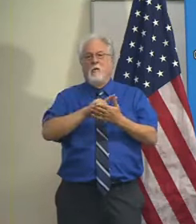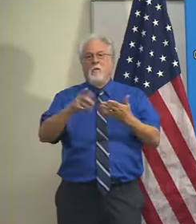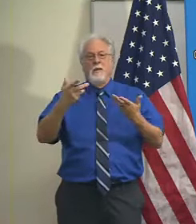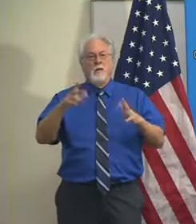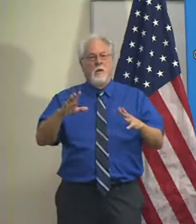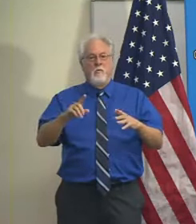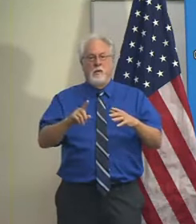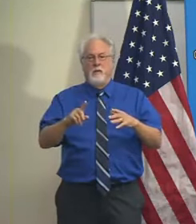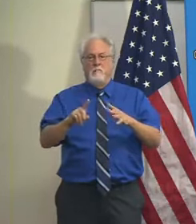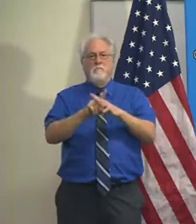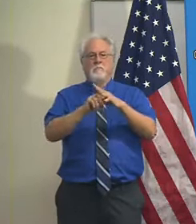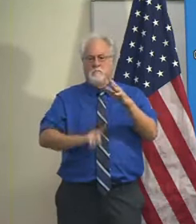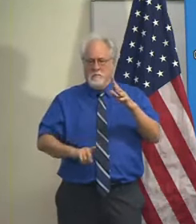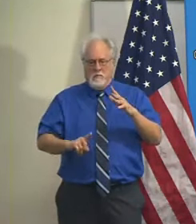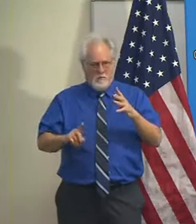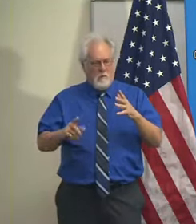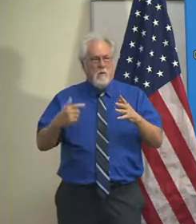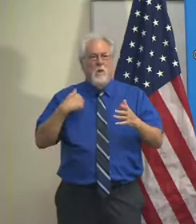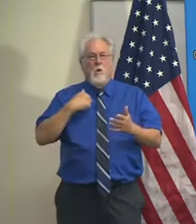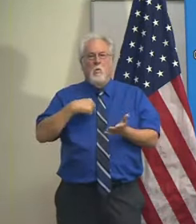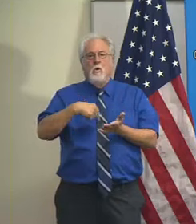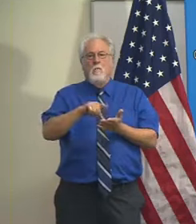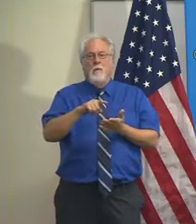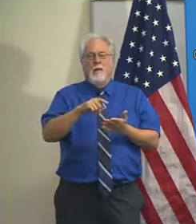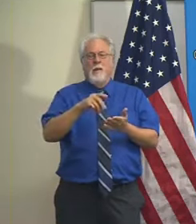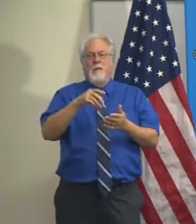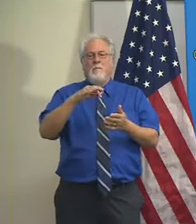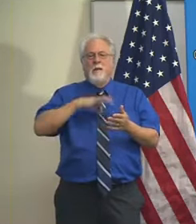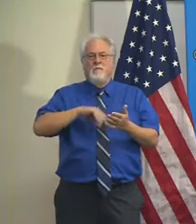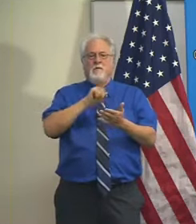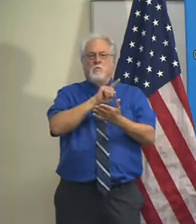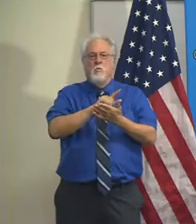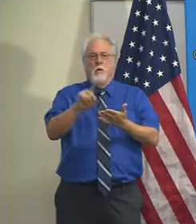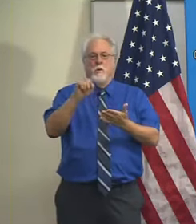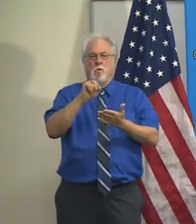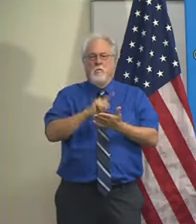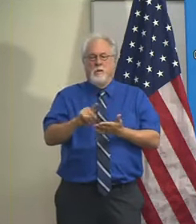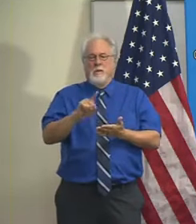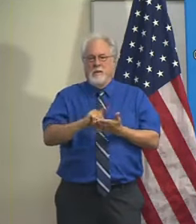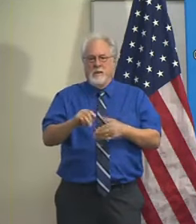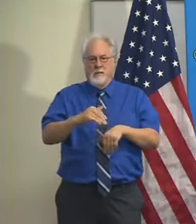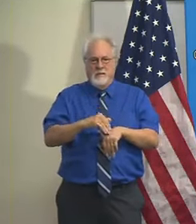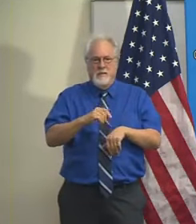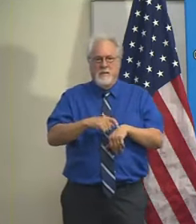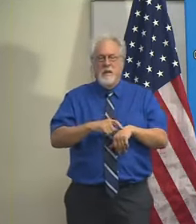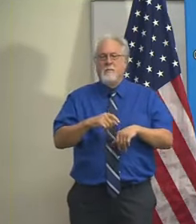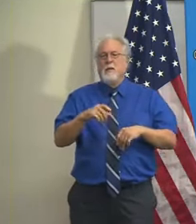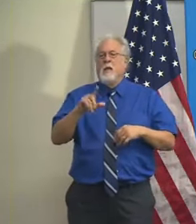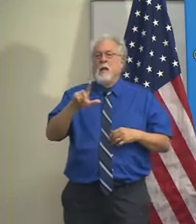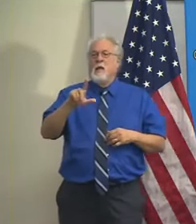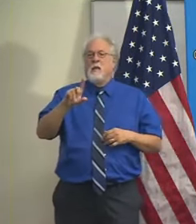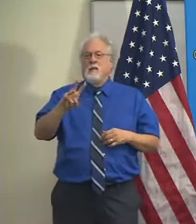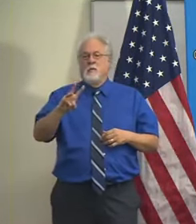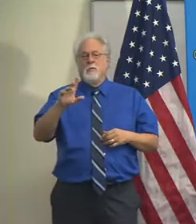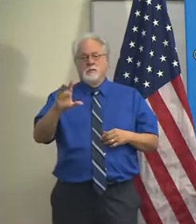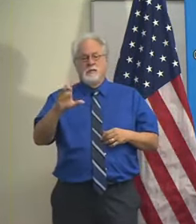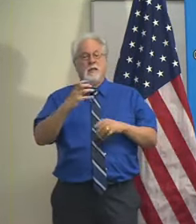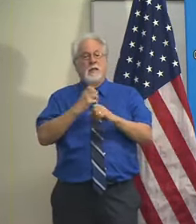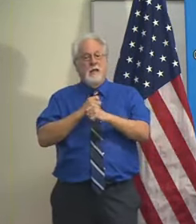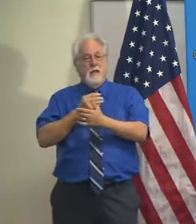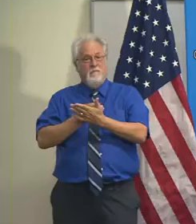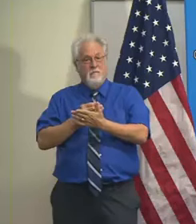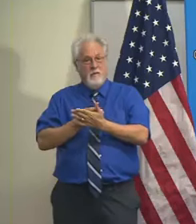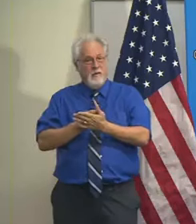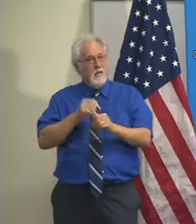come and gone, but we're paying benefits one week at a time. LWC has received funding. And